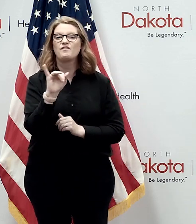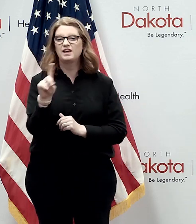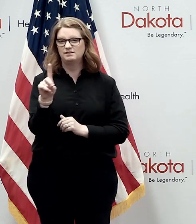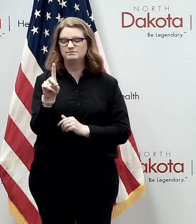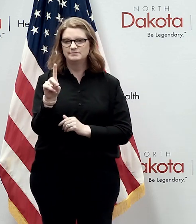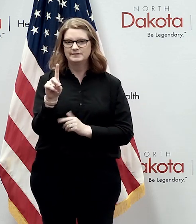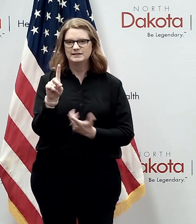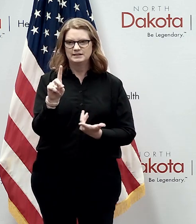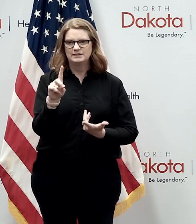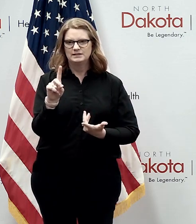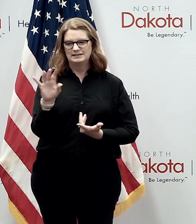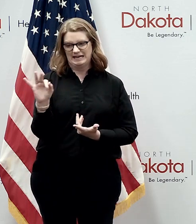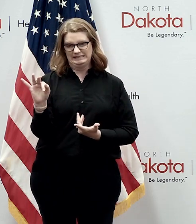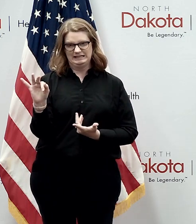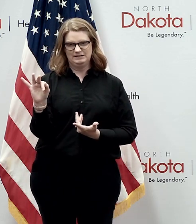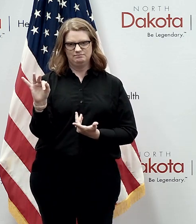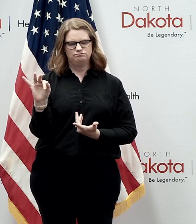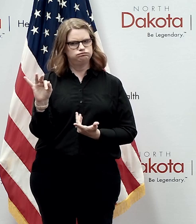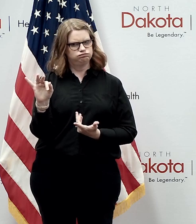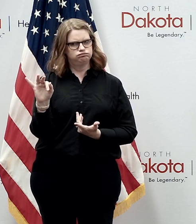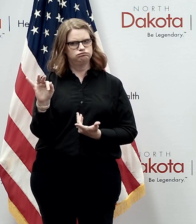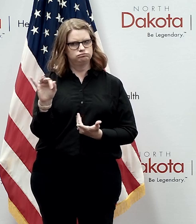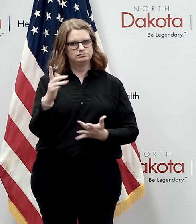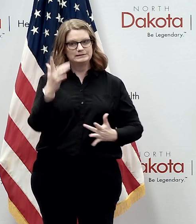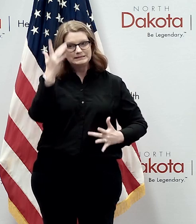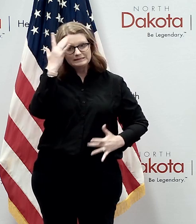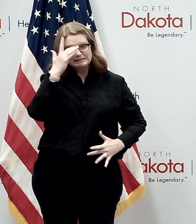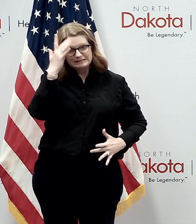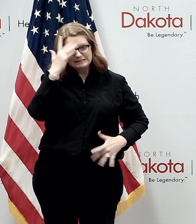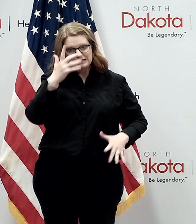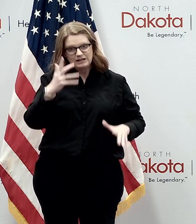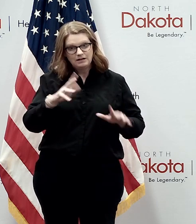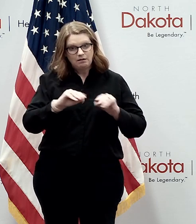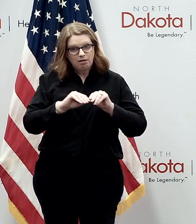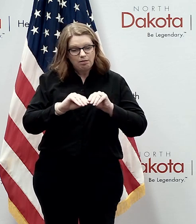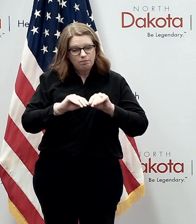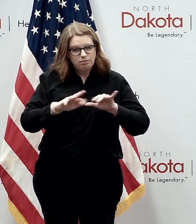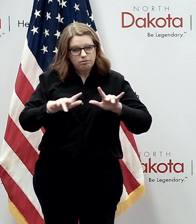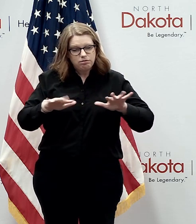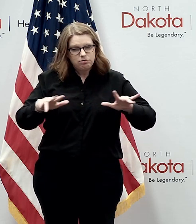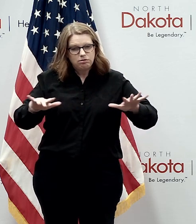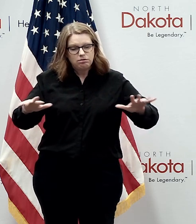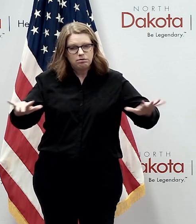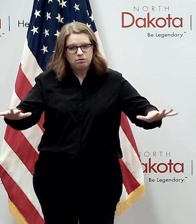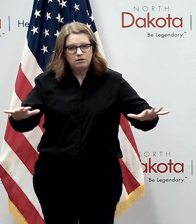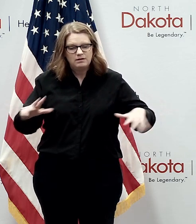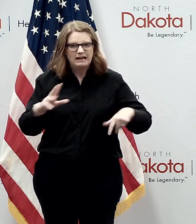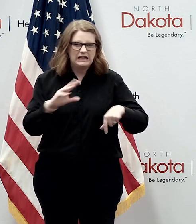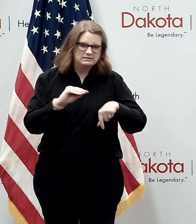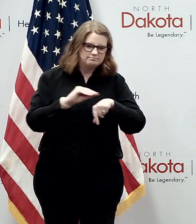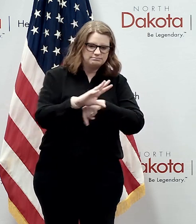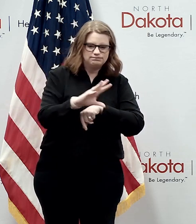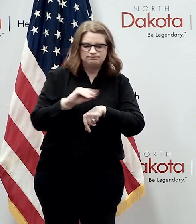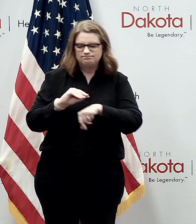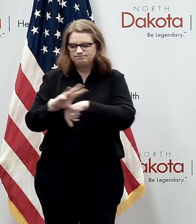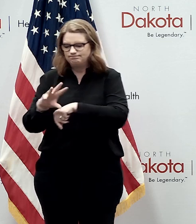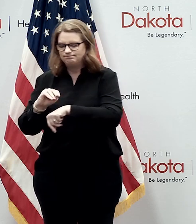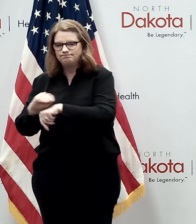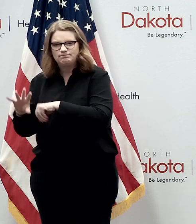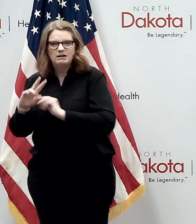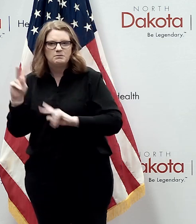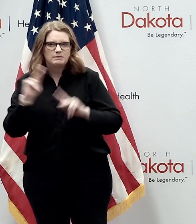COVID-19 is a disease that does not spread risk evenly it affects people with underlying health conditions and age